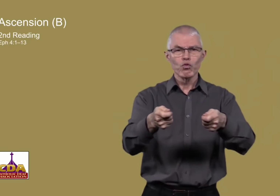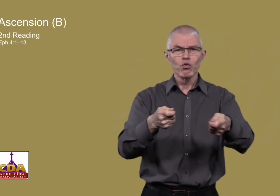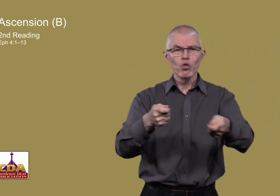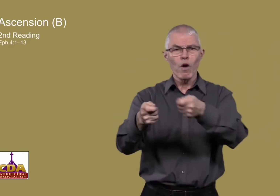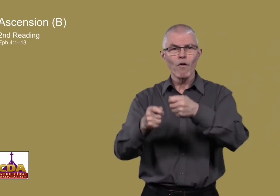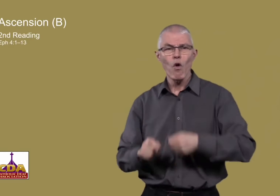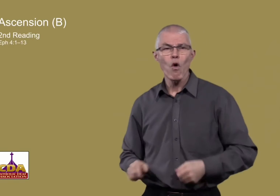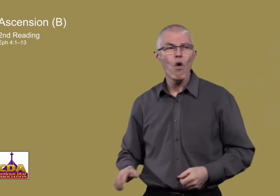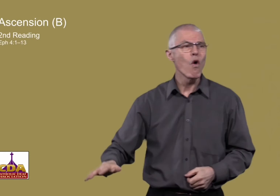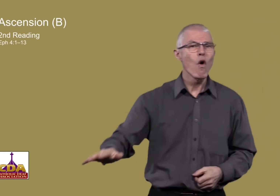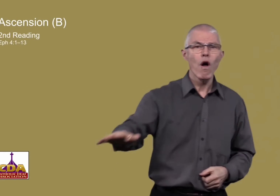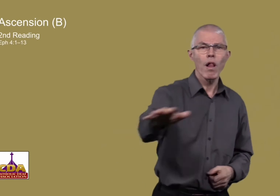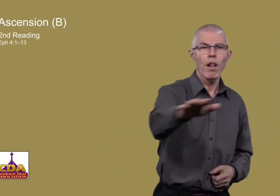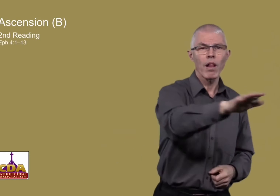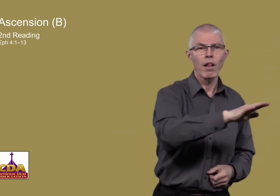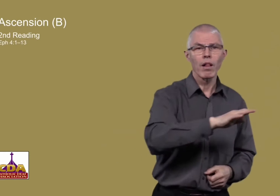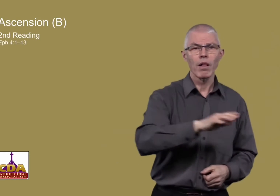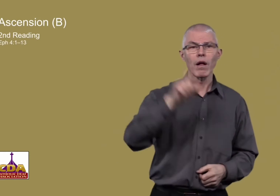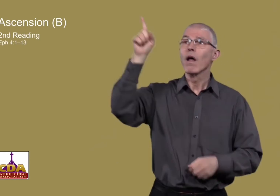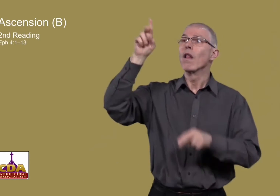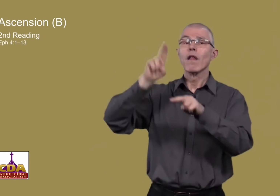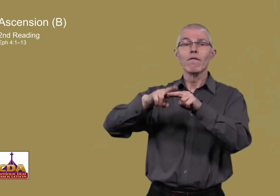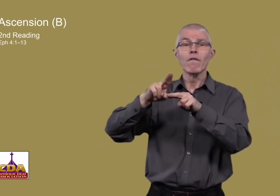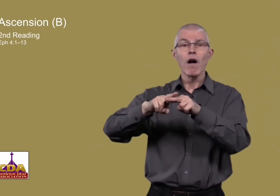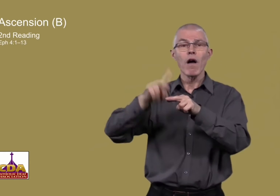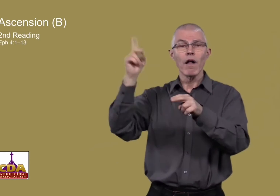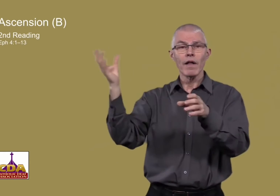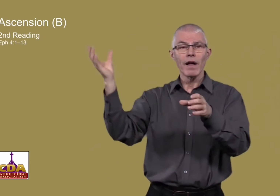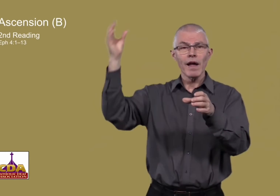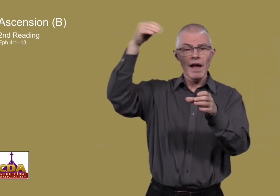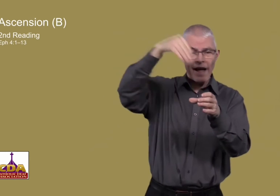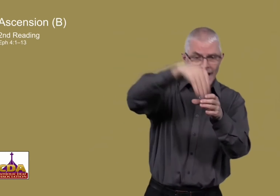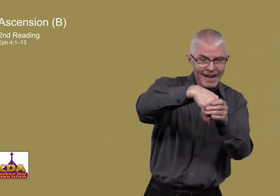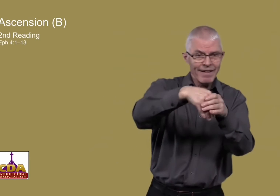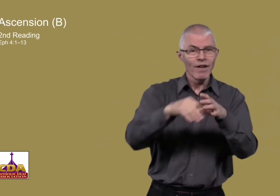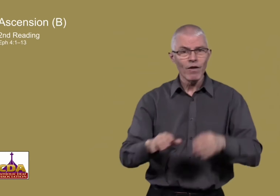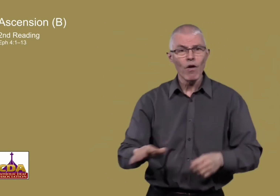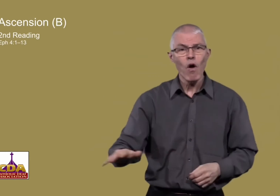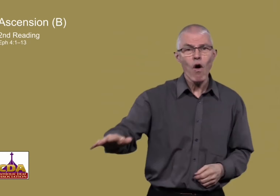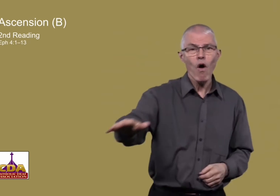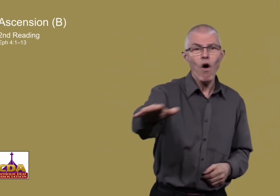rules over all. And the Father that is in all.